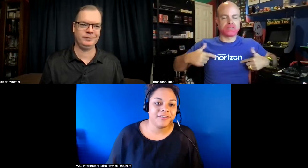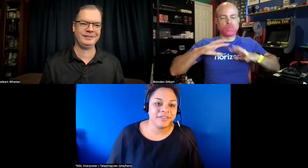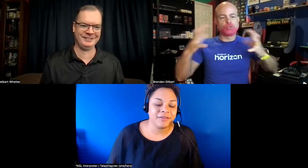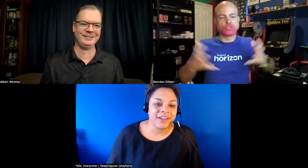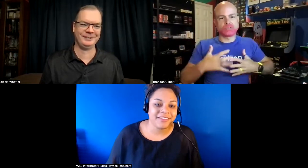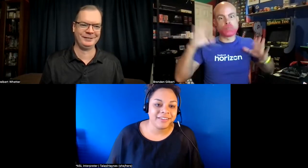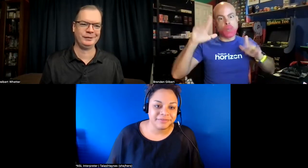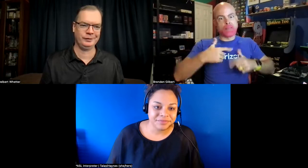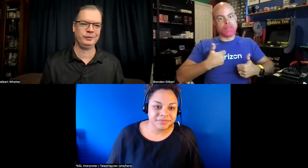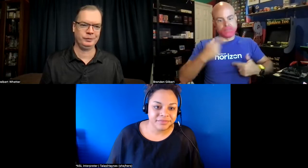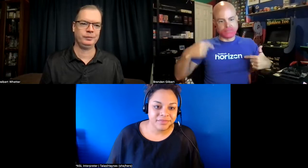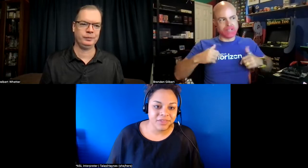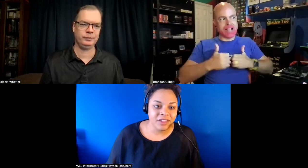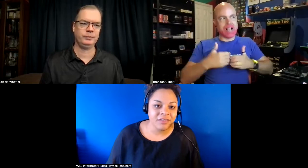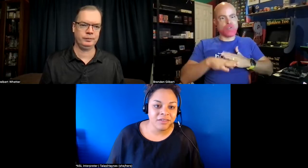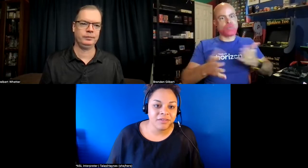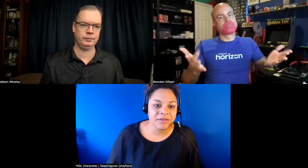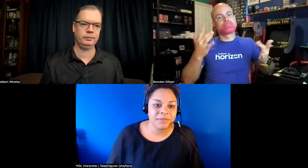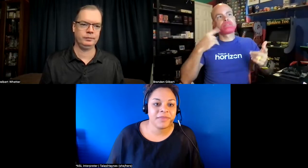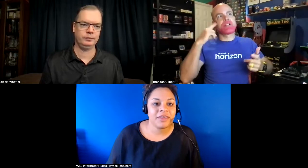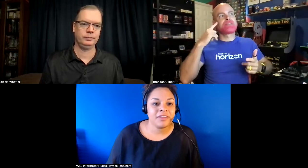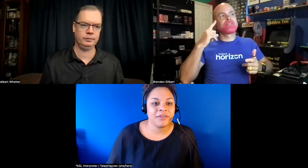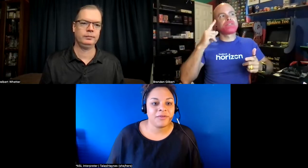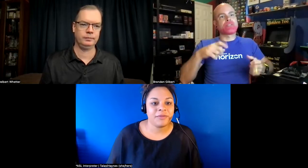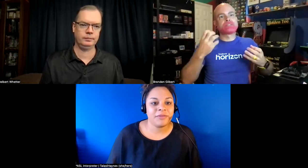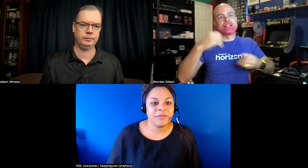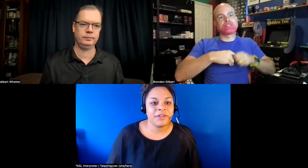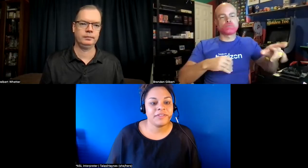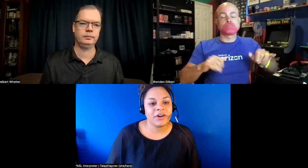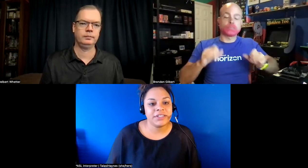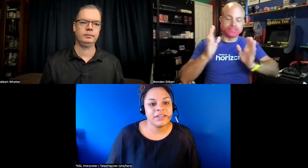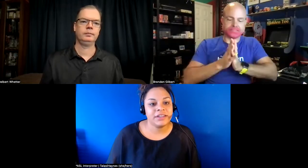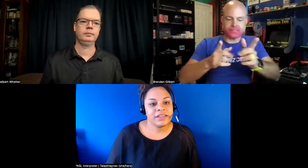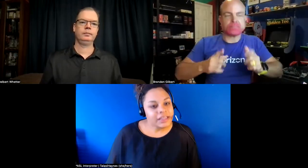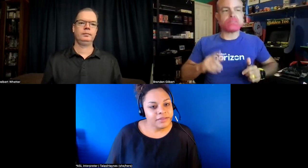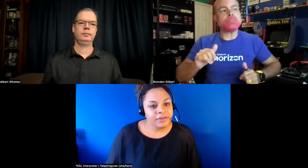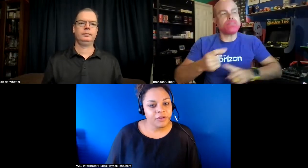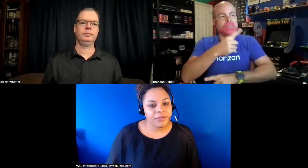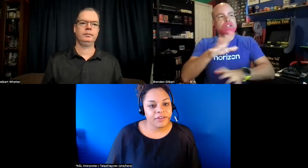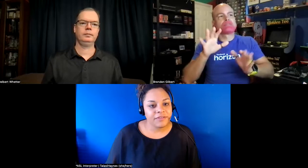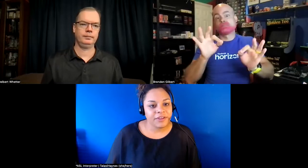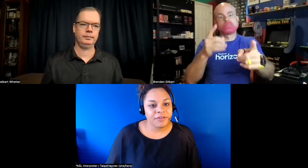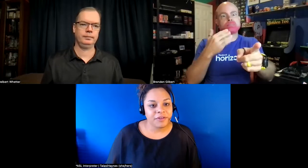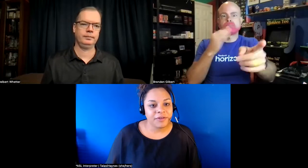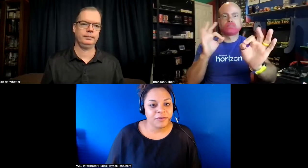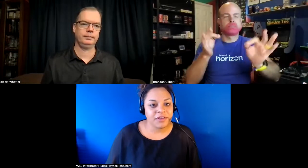it's horizon and so it's hard to get oh sorry his video is a little bit frozen